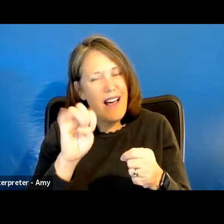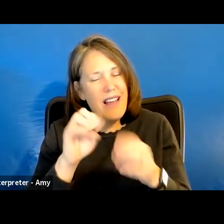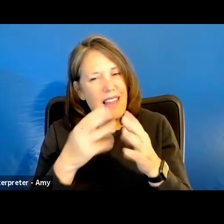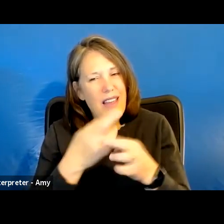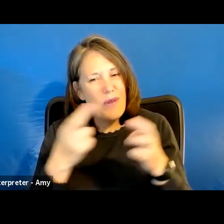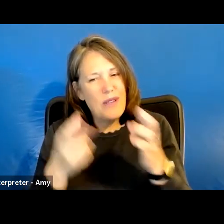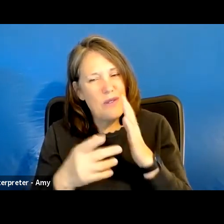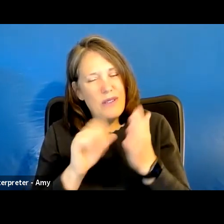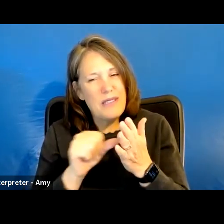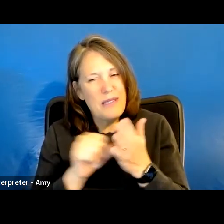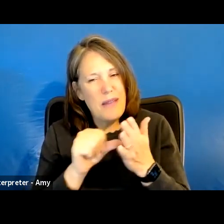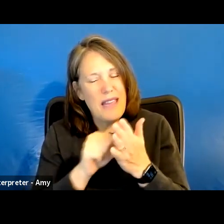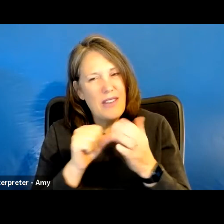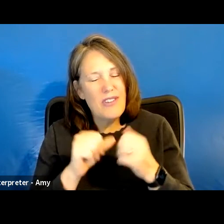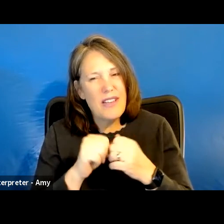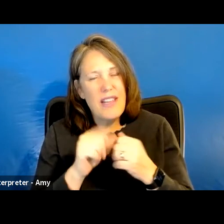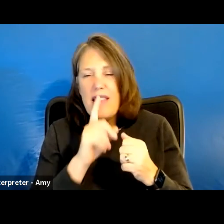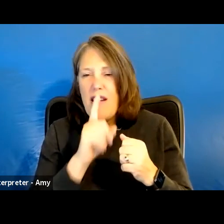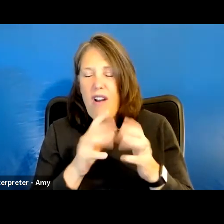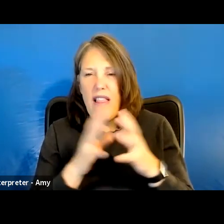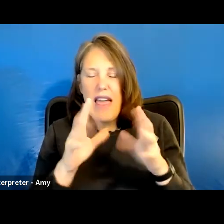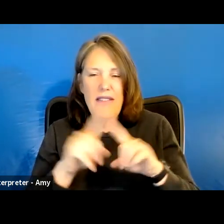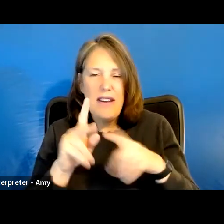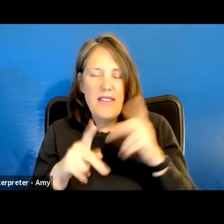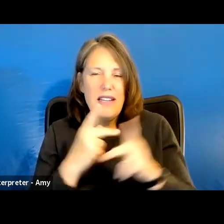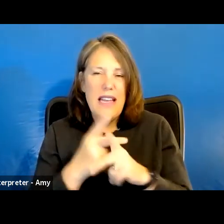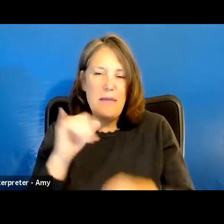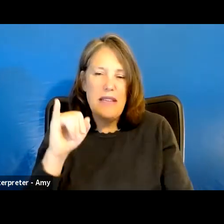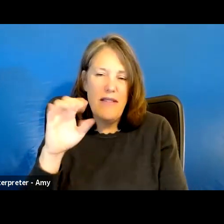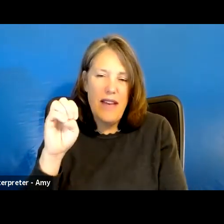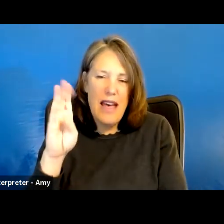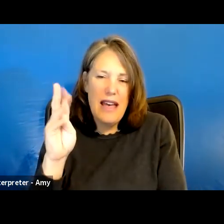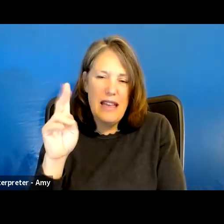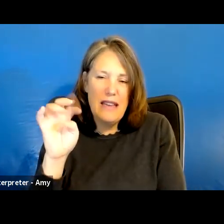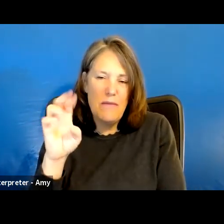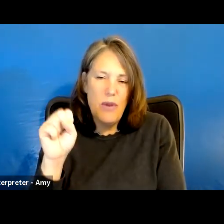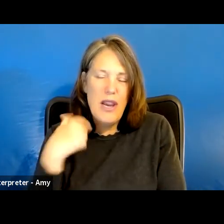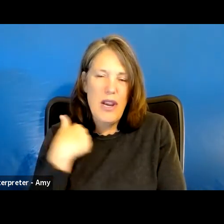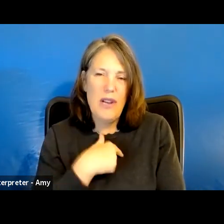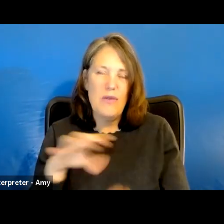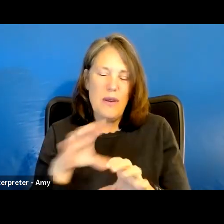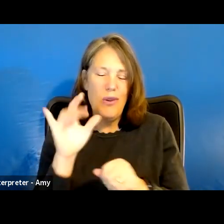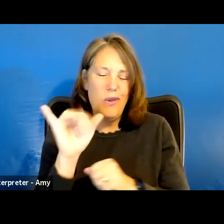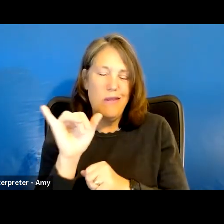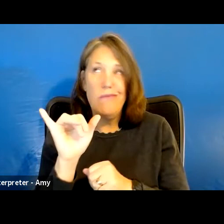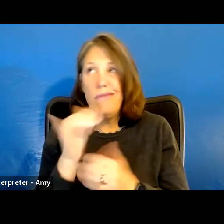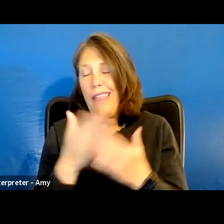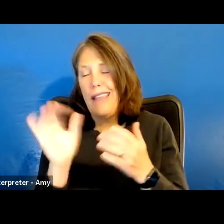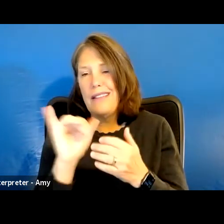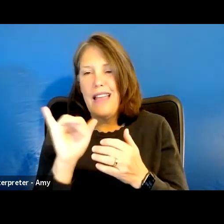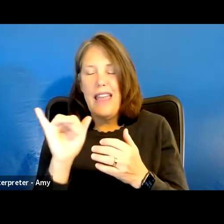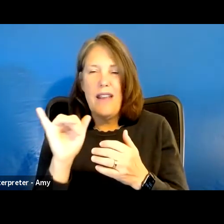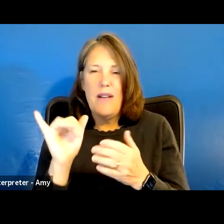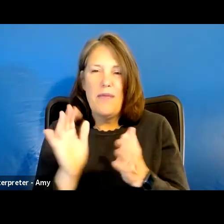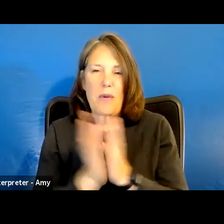website. There's lots of different kinds of icebreakers. We do a lot of different things like where we'll have people hold up